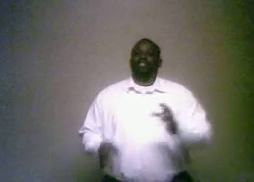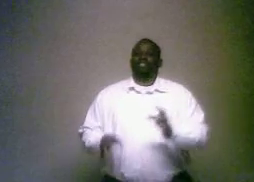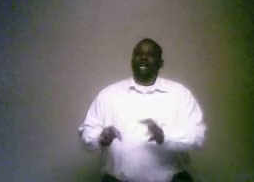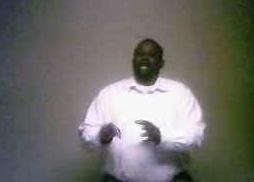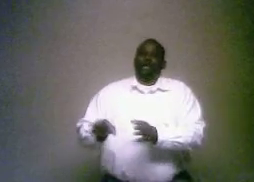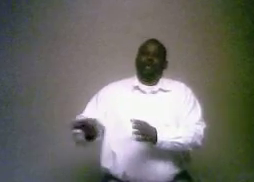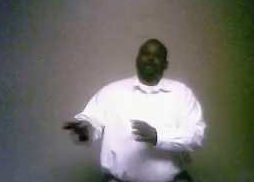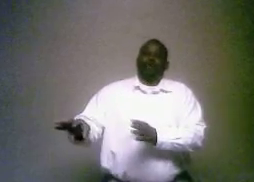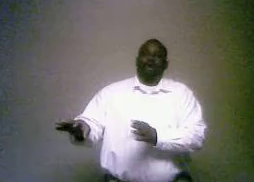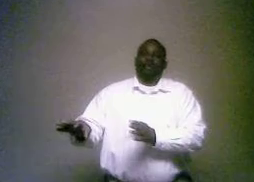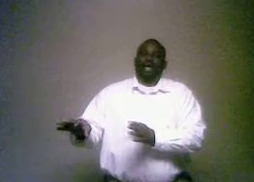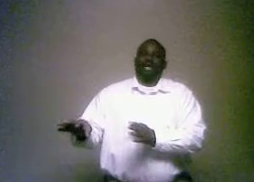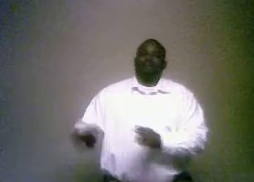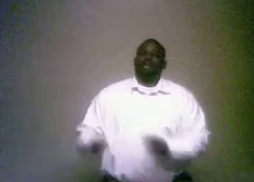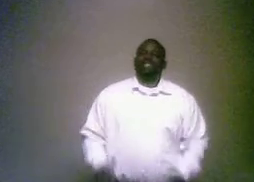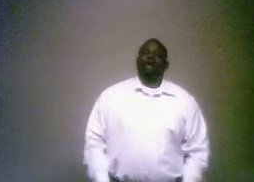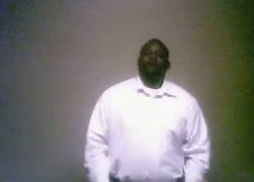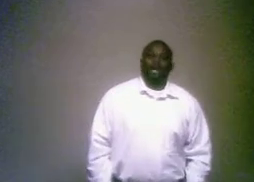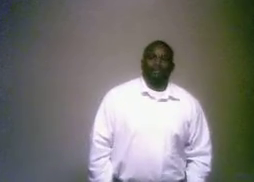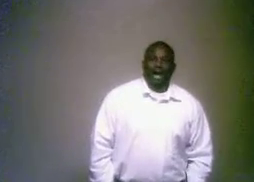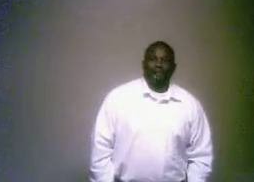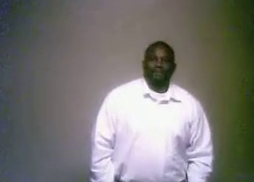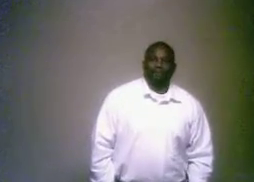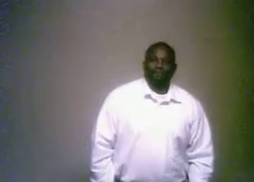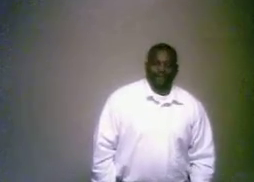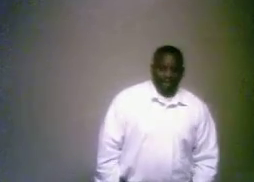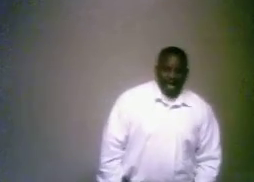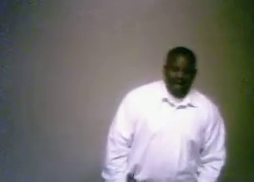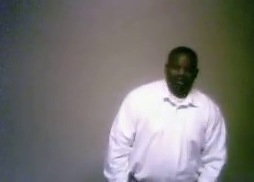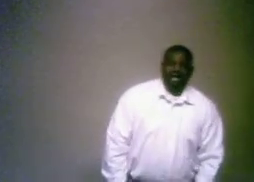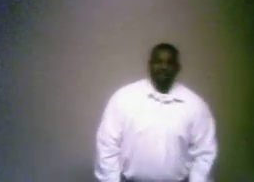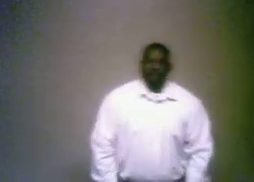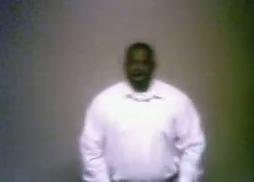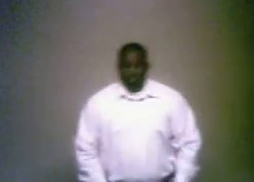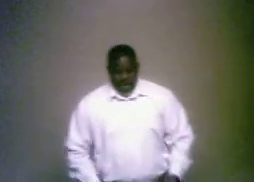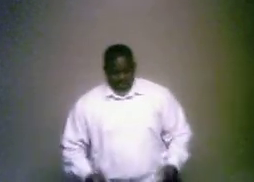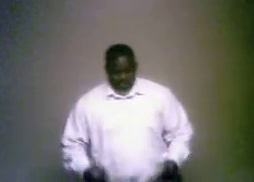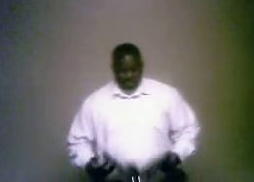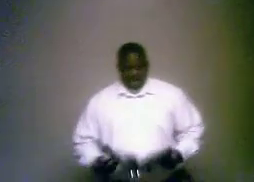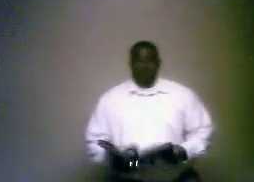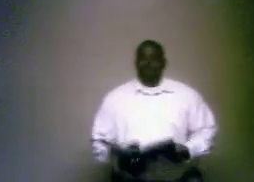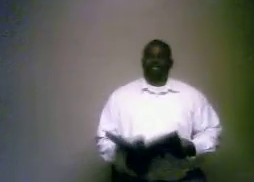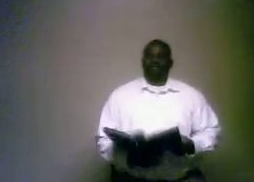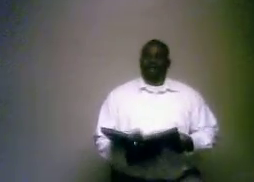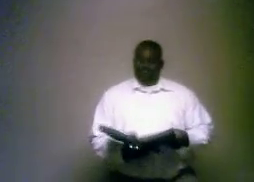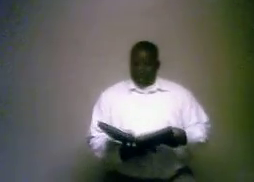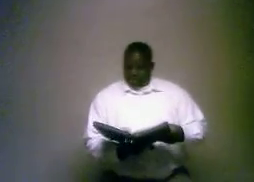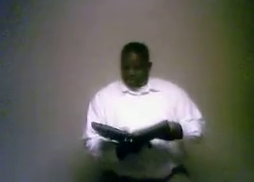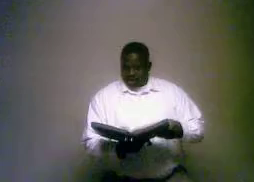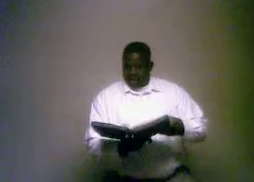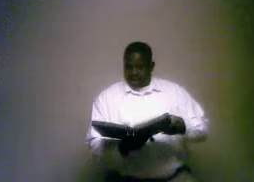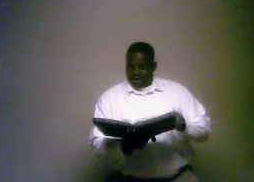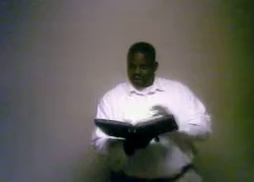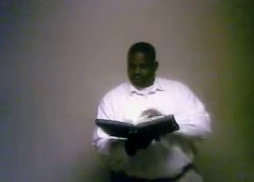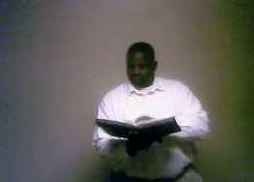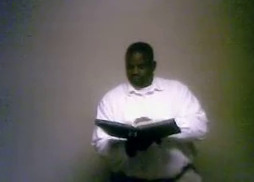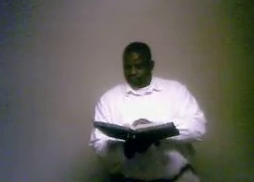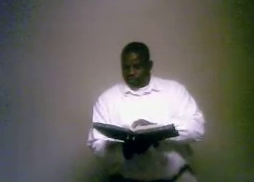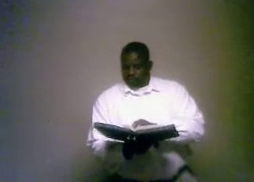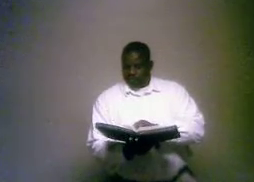steer you the wrong way. But let's go by the map. Now, in Mark 1, and I'm going to start at verse 3. Let's read.